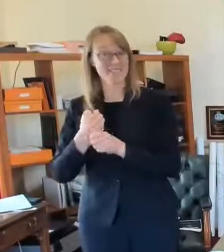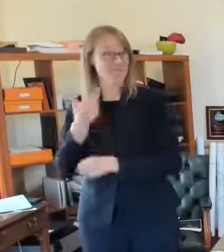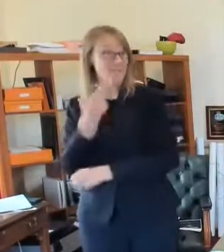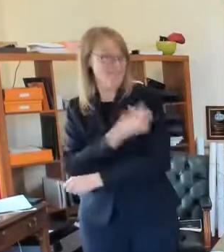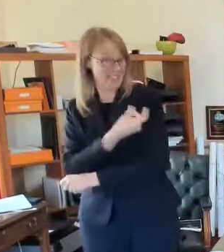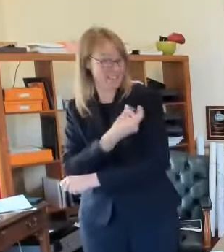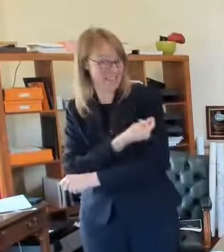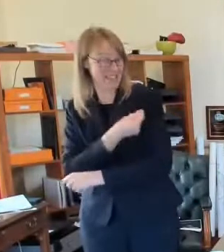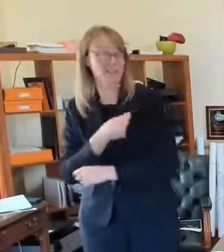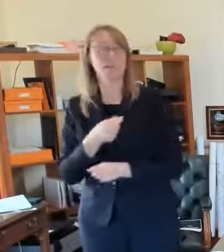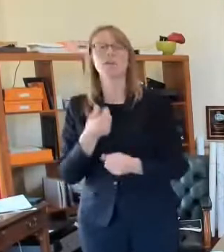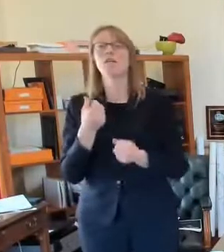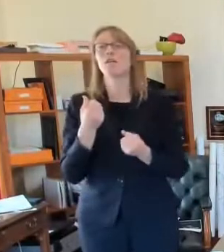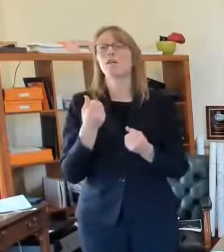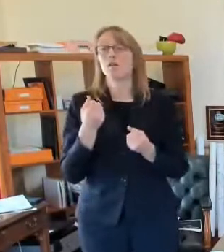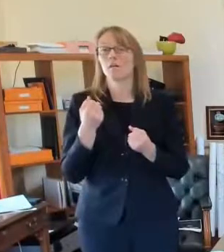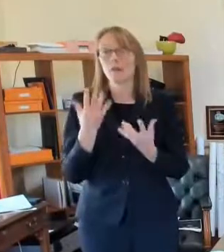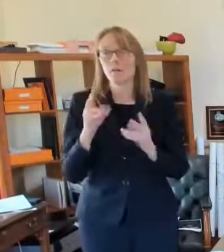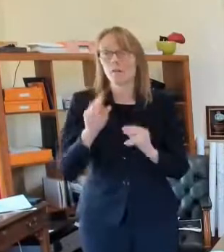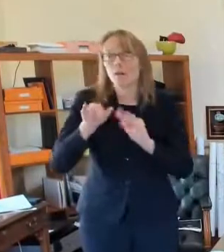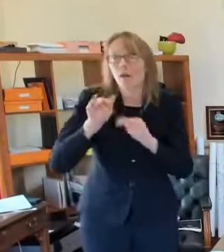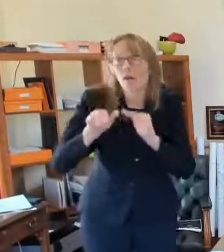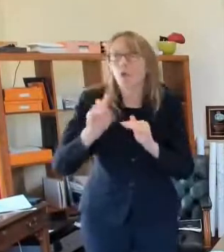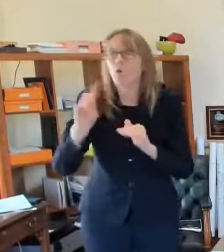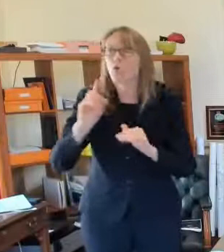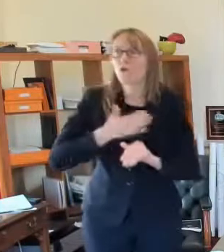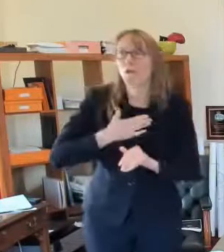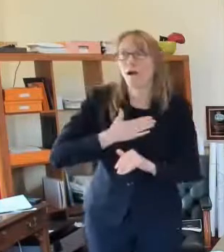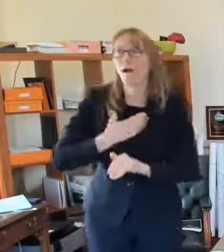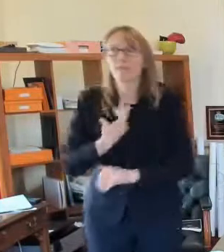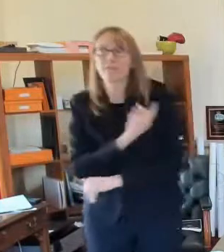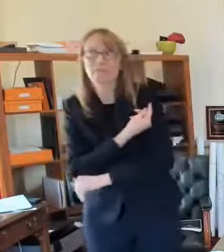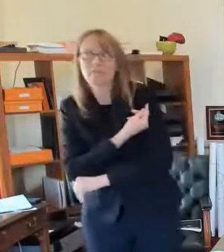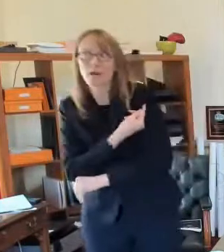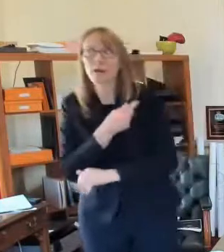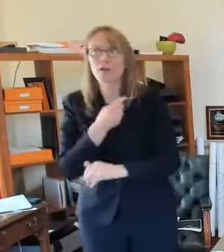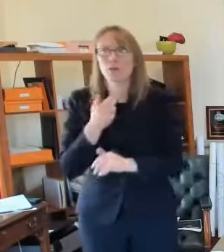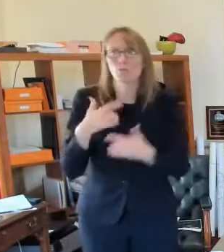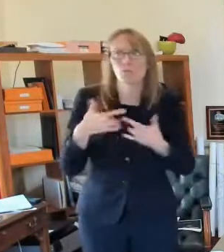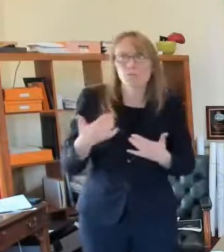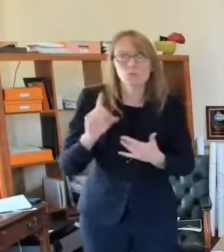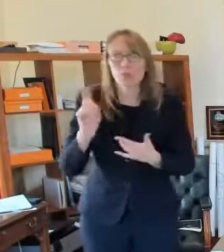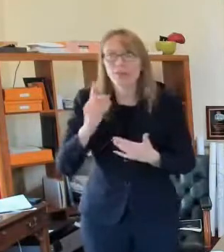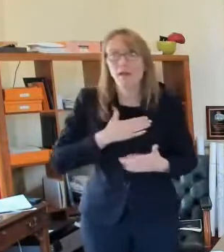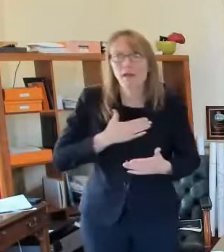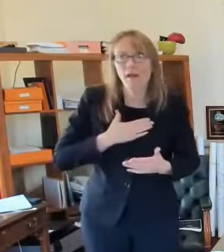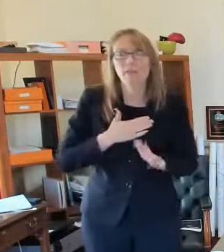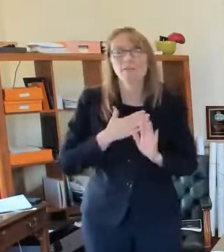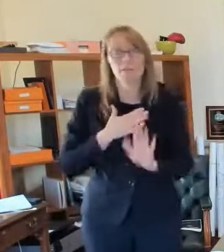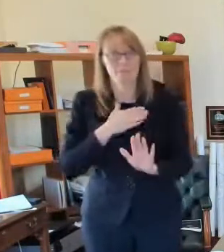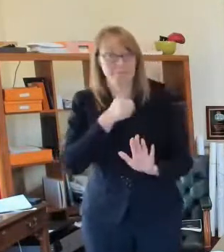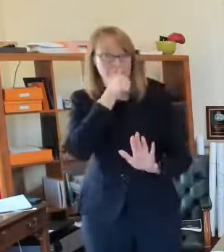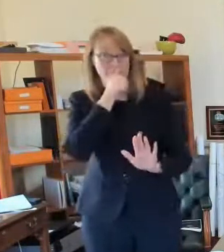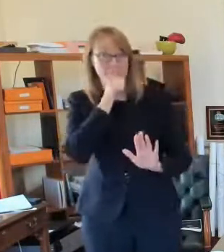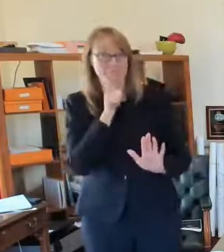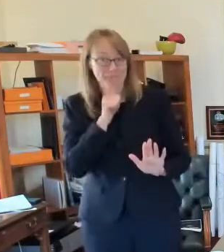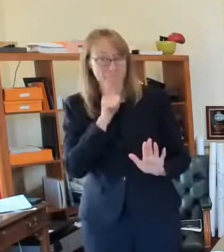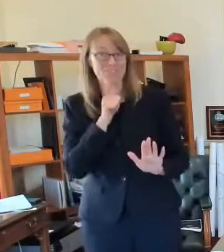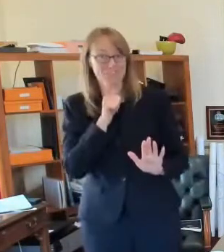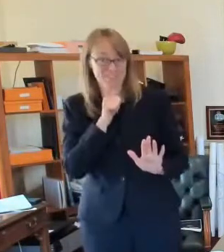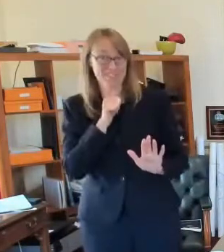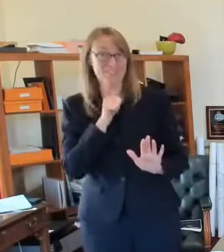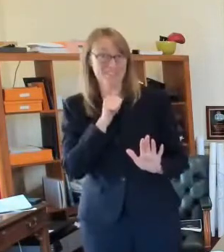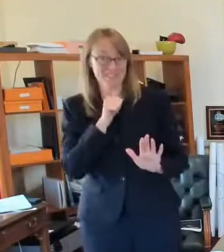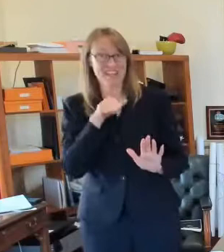tweeted at me saying where's my shot gotta be patient folks this is going to roll out over months